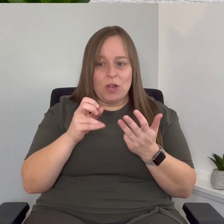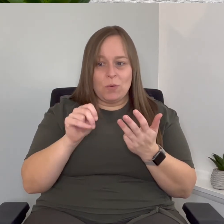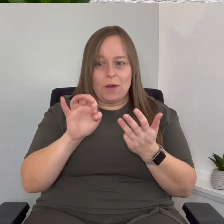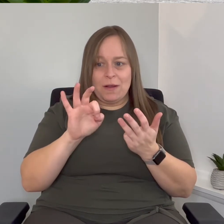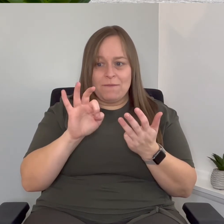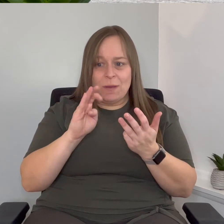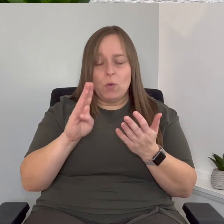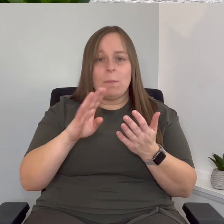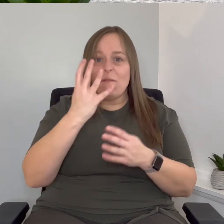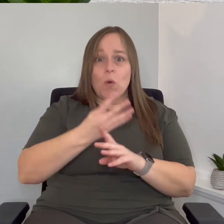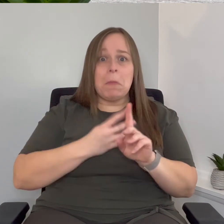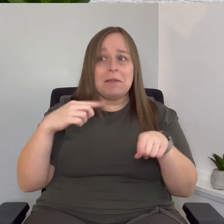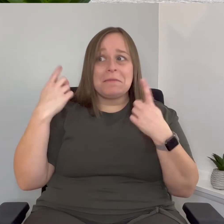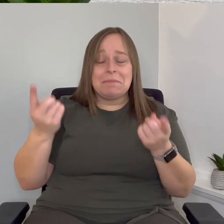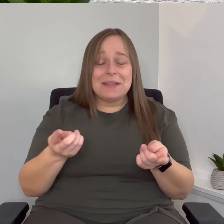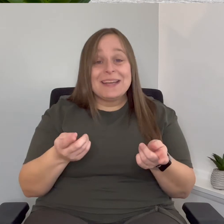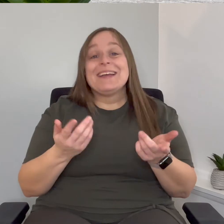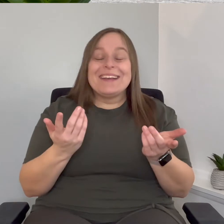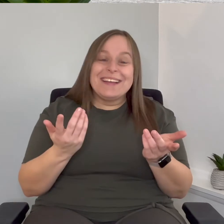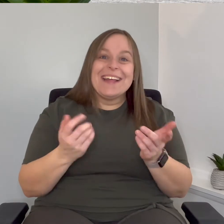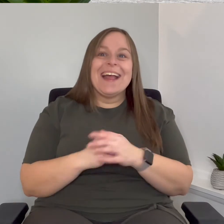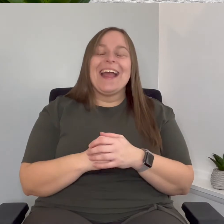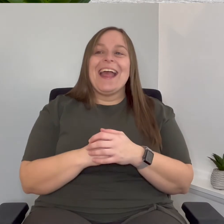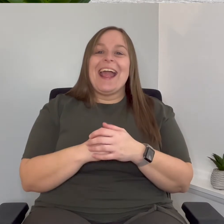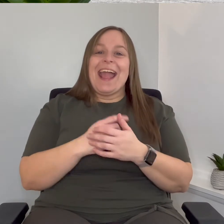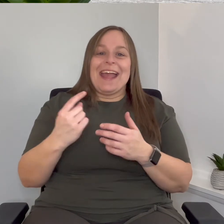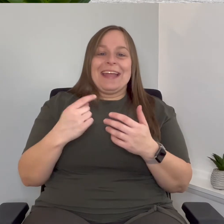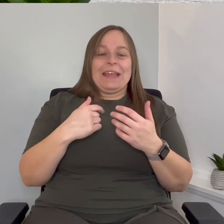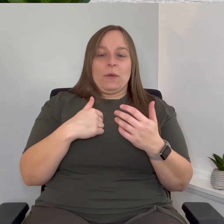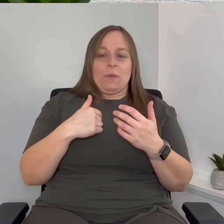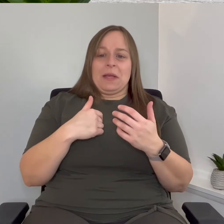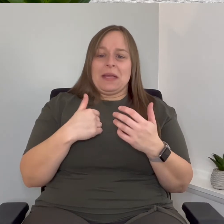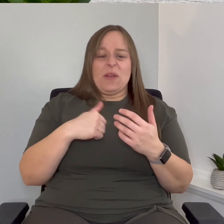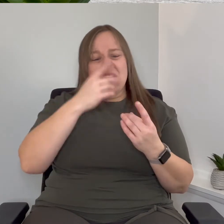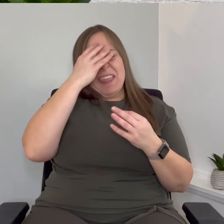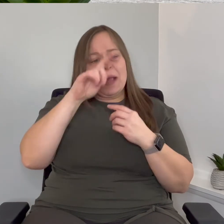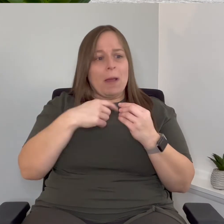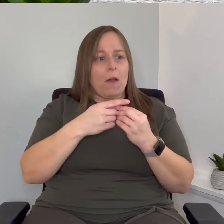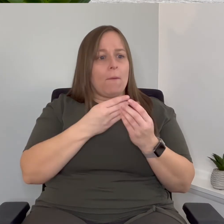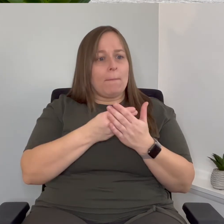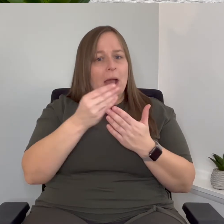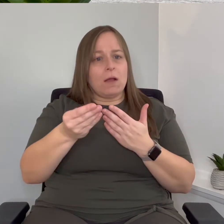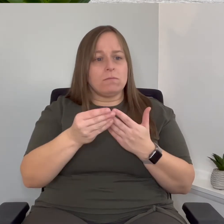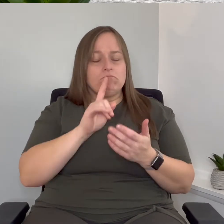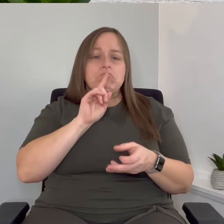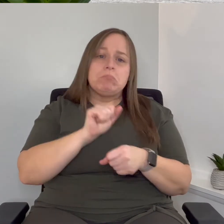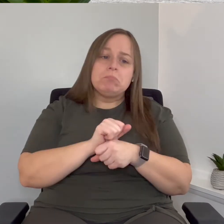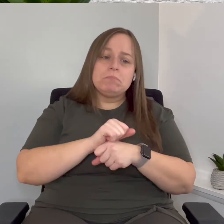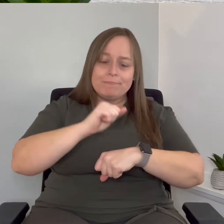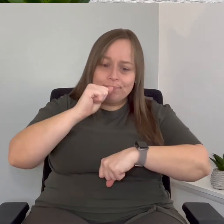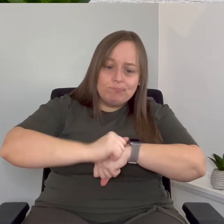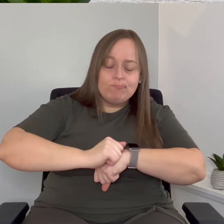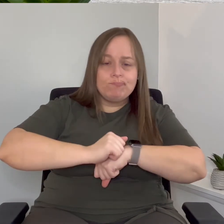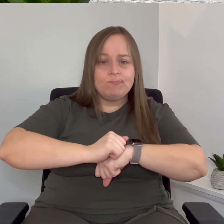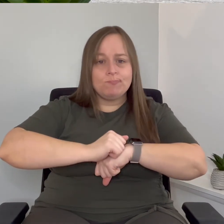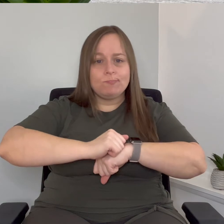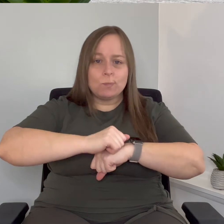so about four months now um and we've kind of we were thinking about getting like a real solid wood